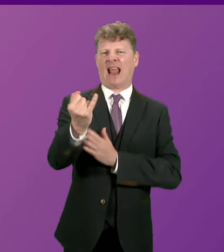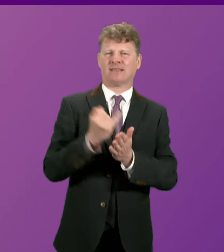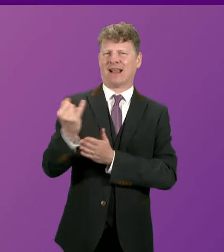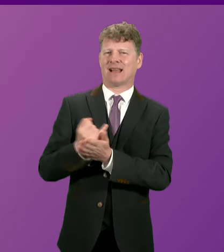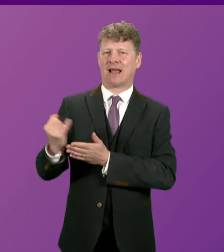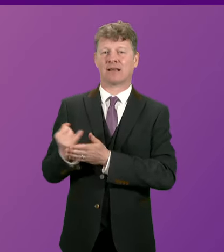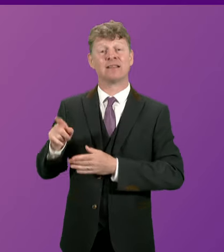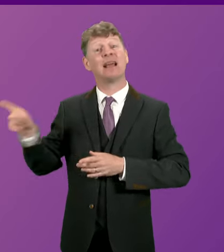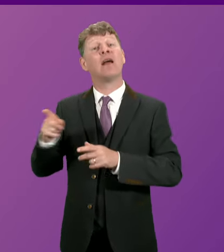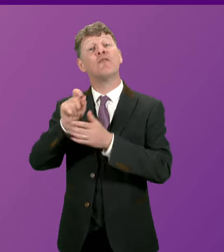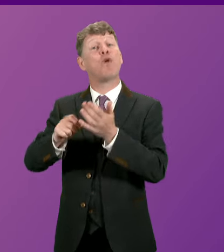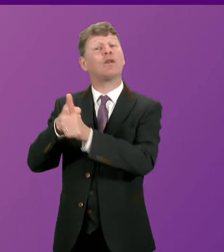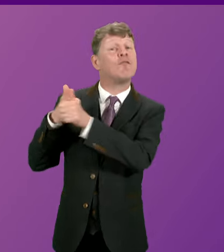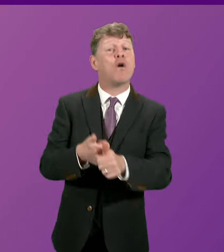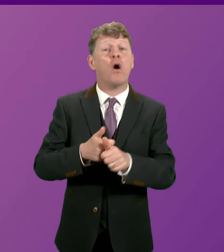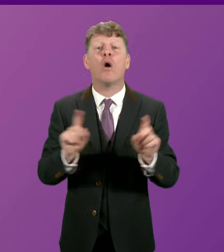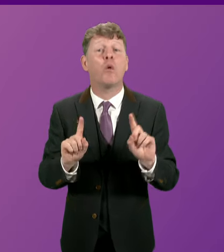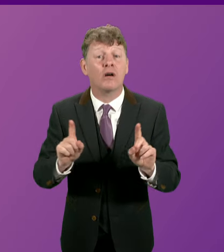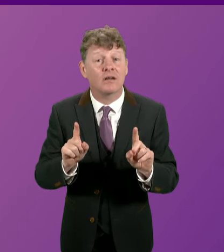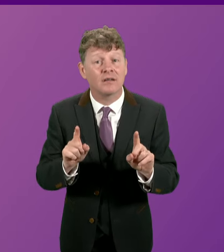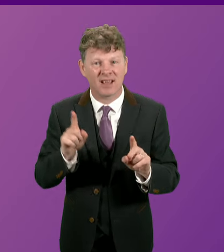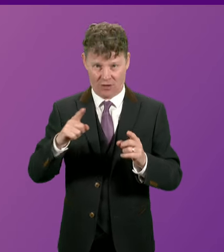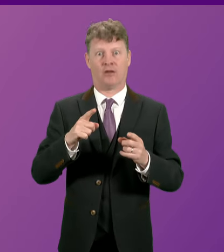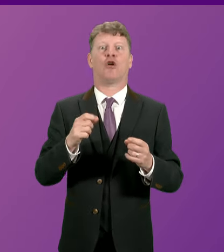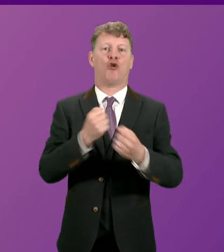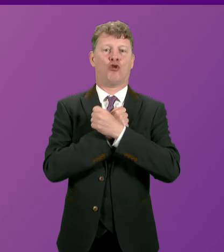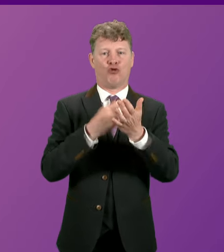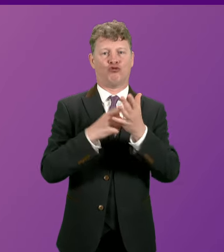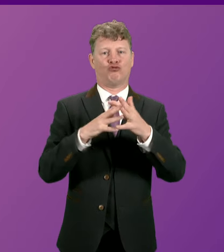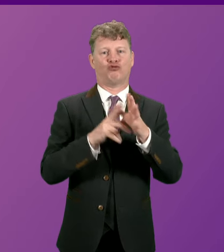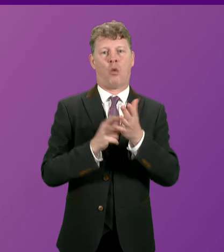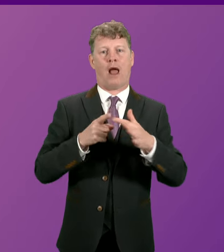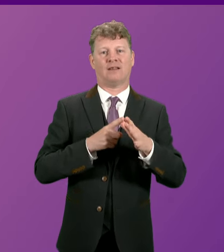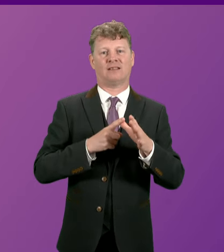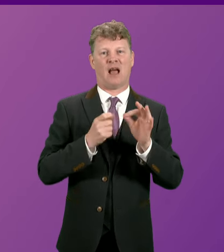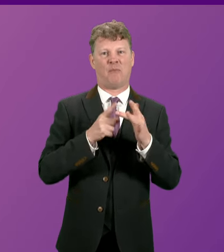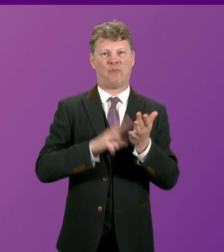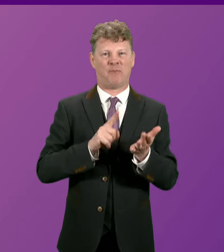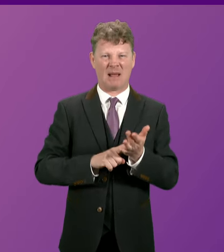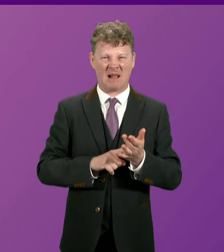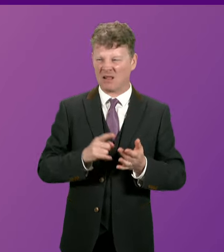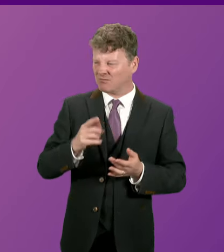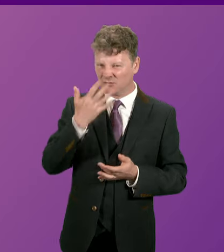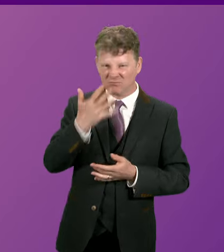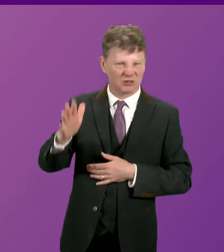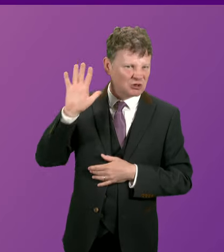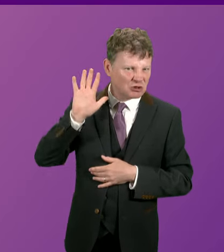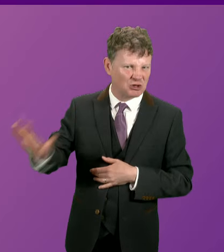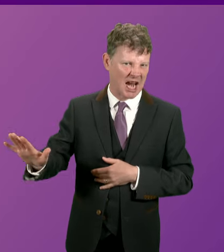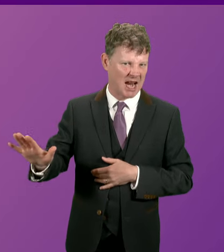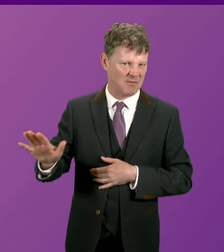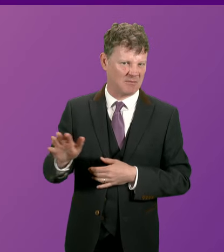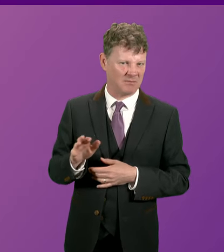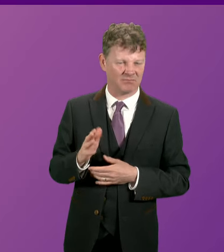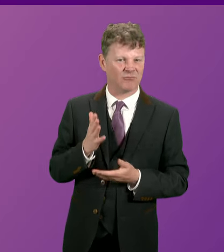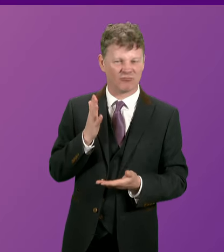vote for, presiding officer. He voted for the Rwanda bill, presiding officer. What a shameful act. What